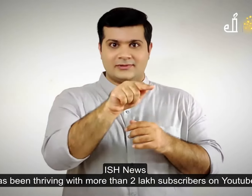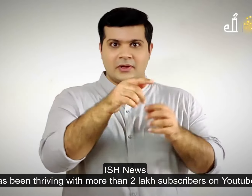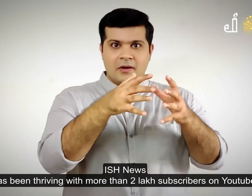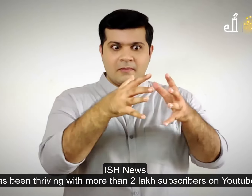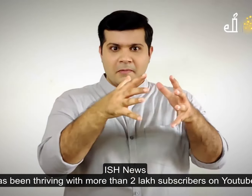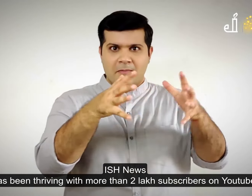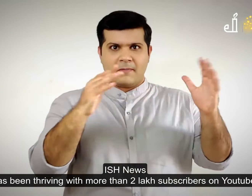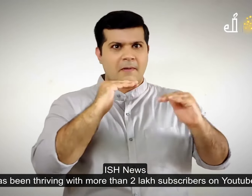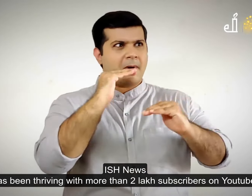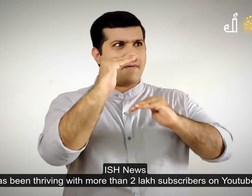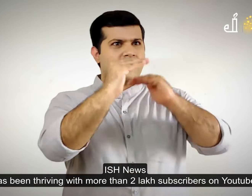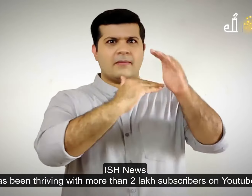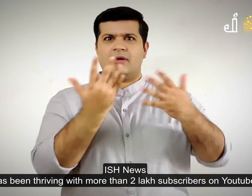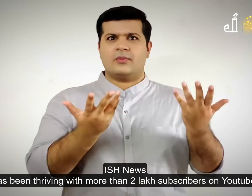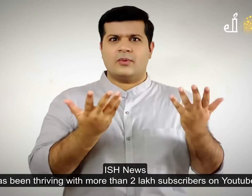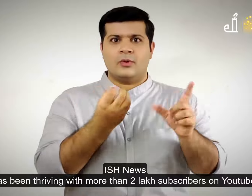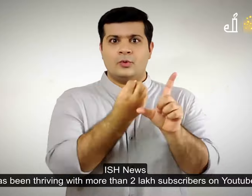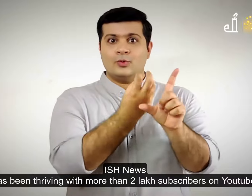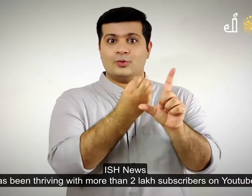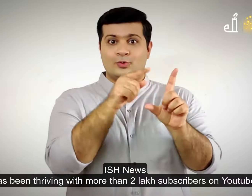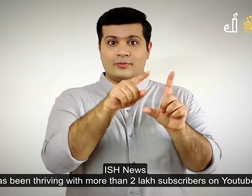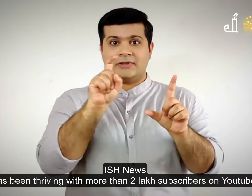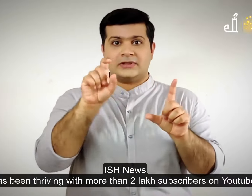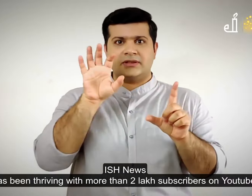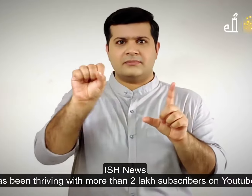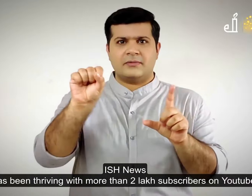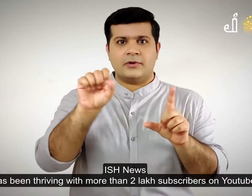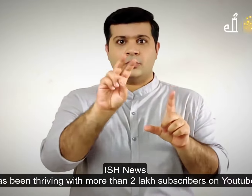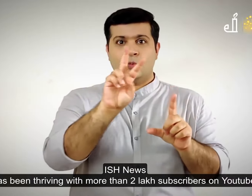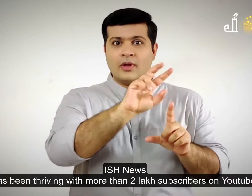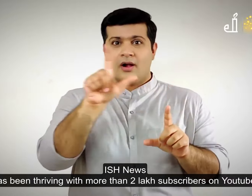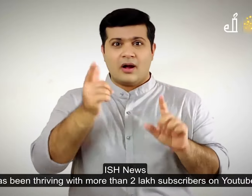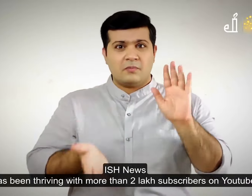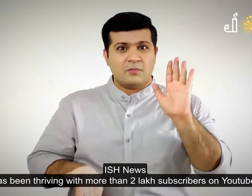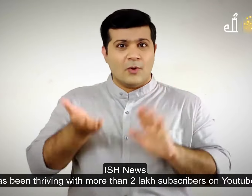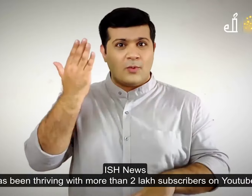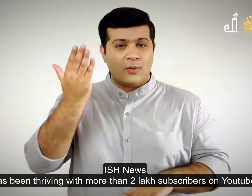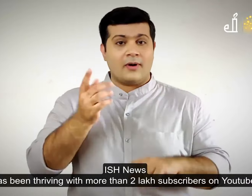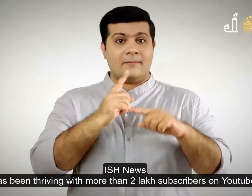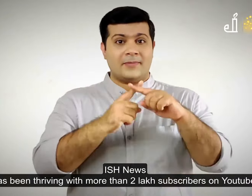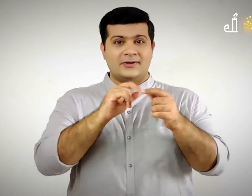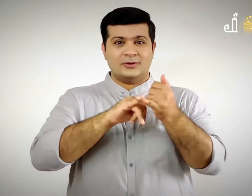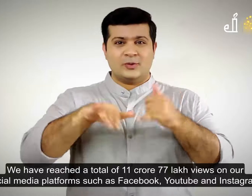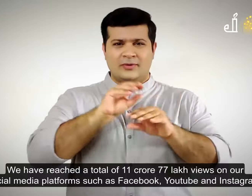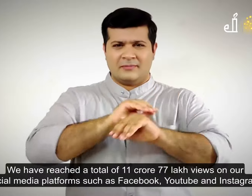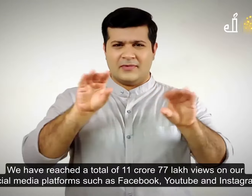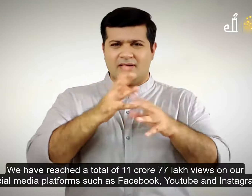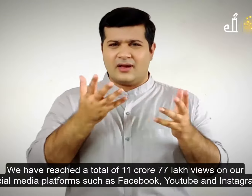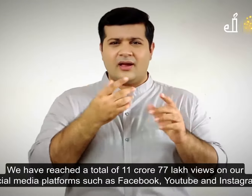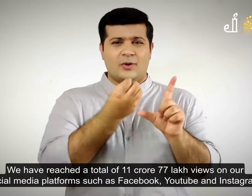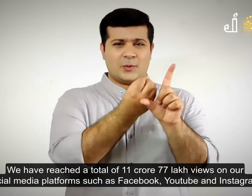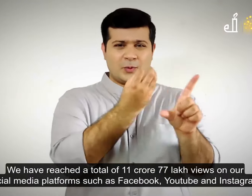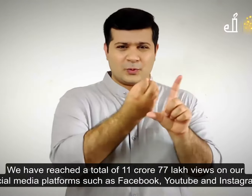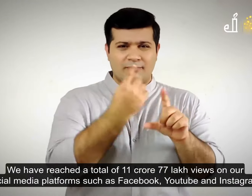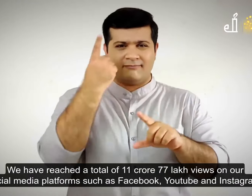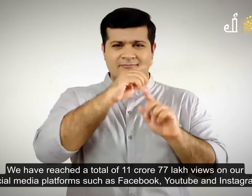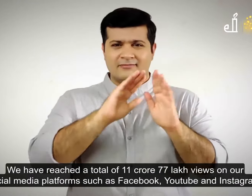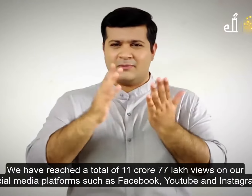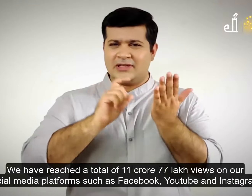ISH news has been thriving with more than 2 lakh subscribers on YouTube. We have reached a total of 11